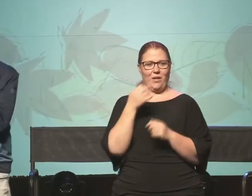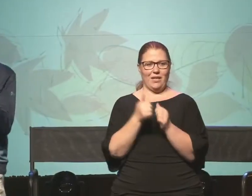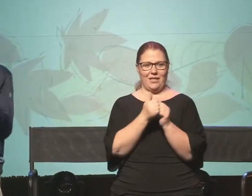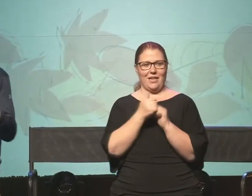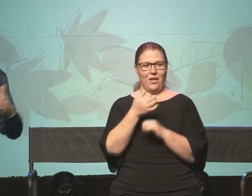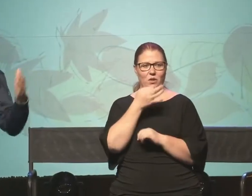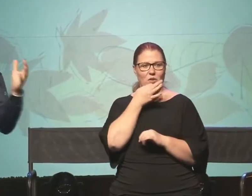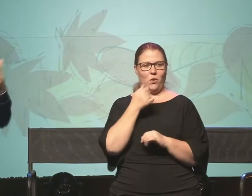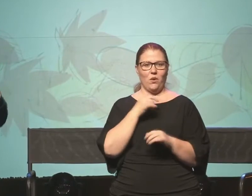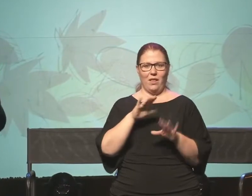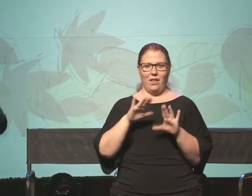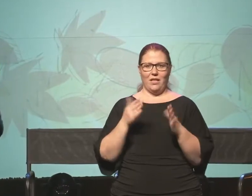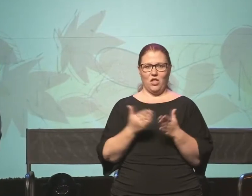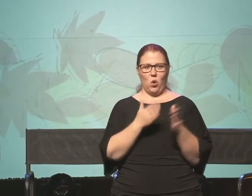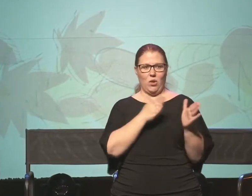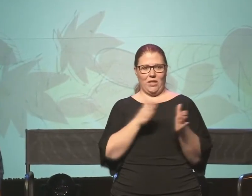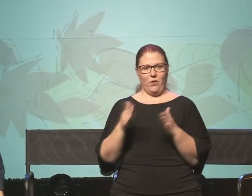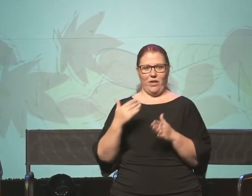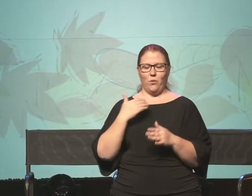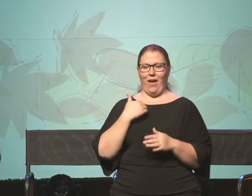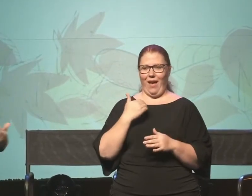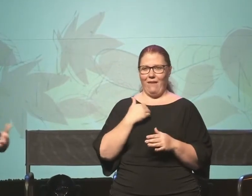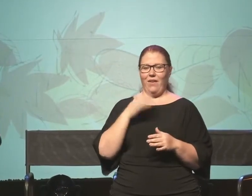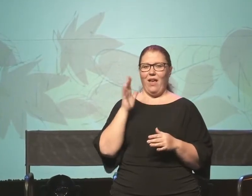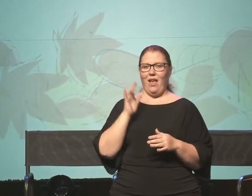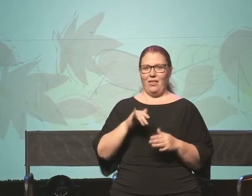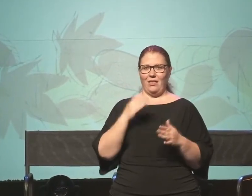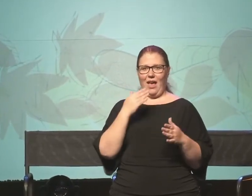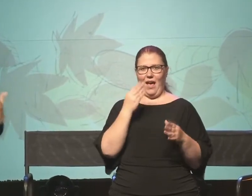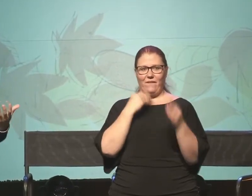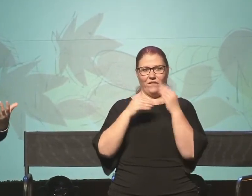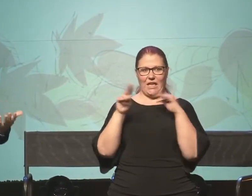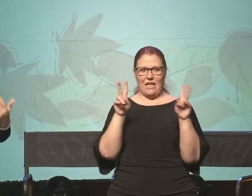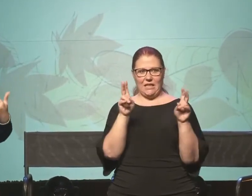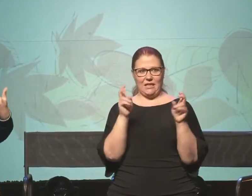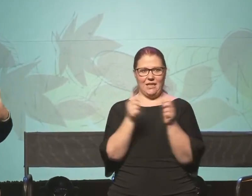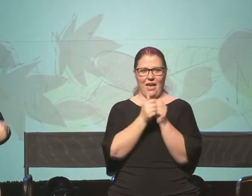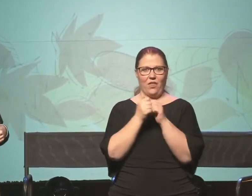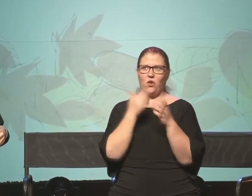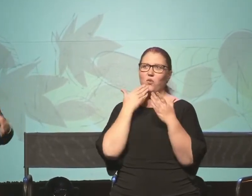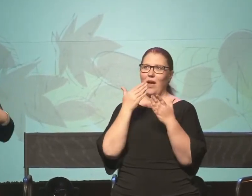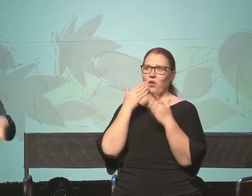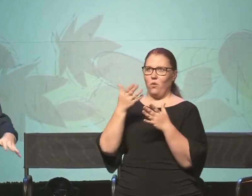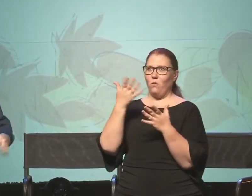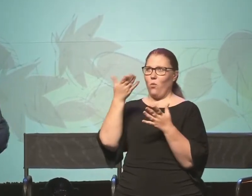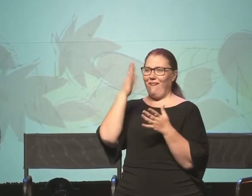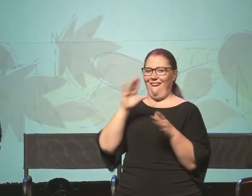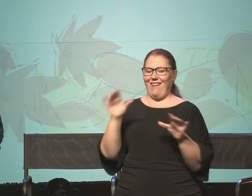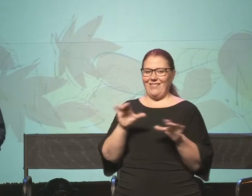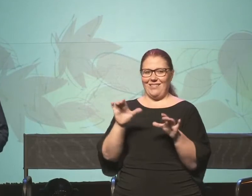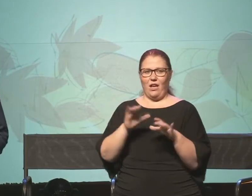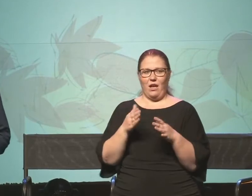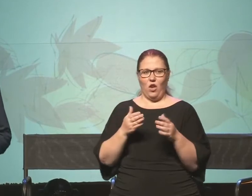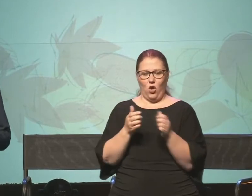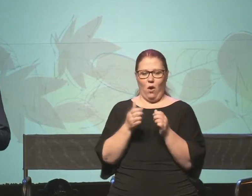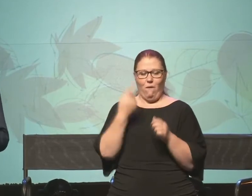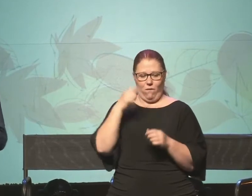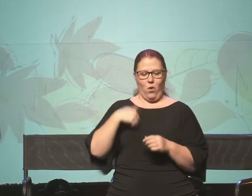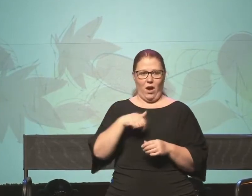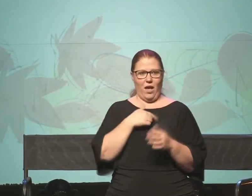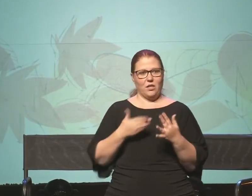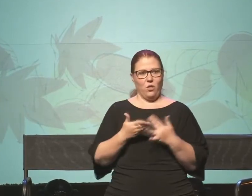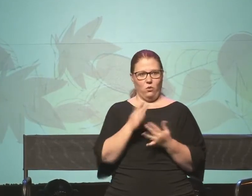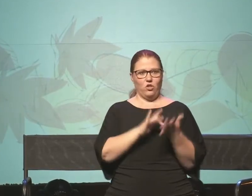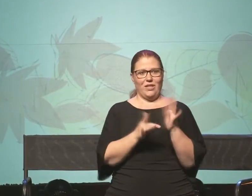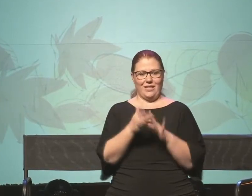And this whole series, we're going to have this feast together of like gratitude for what God has done for us through Jesus in his death